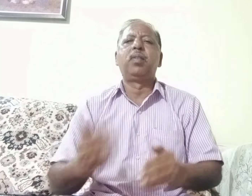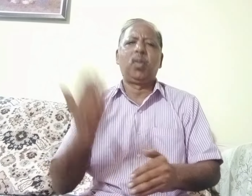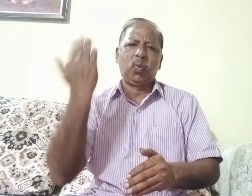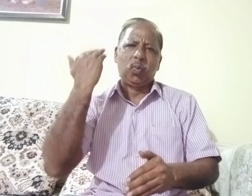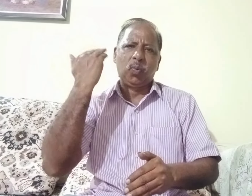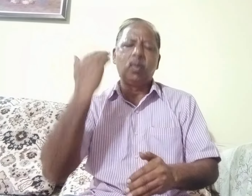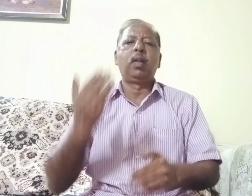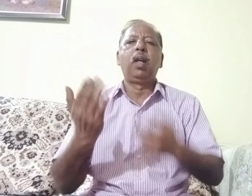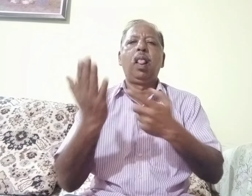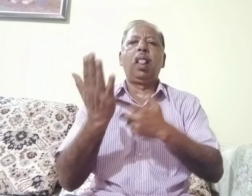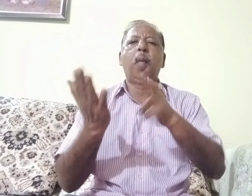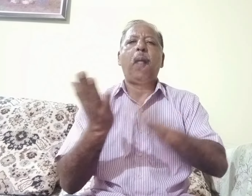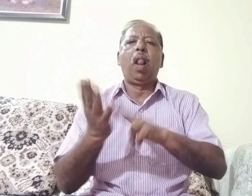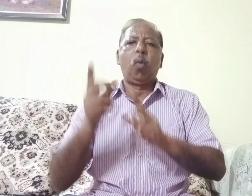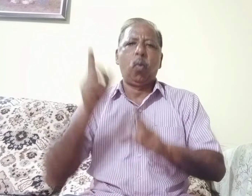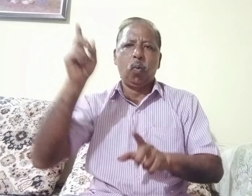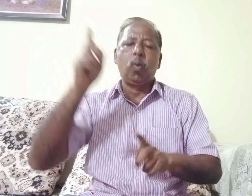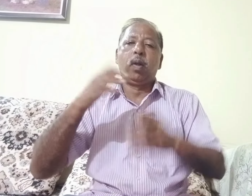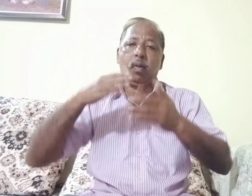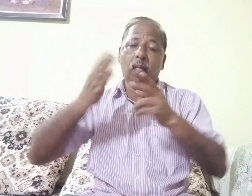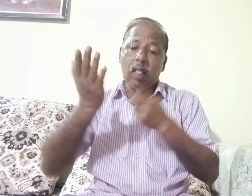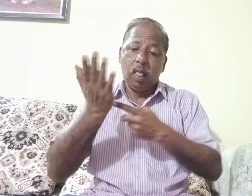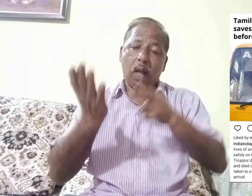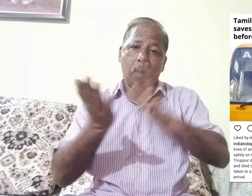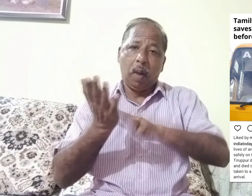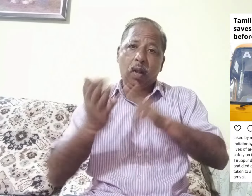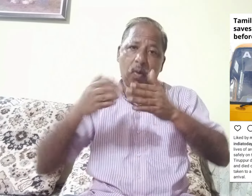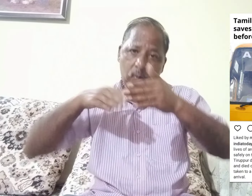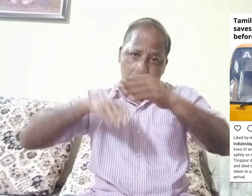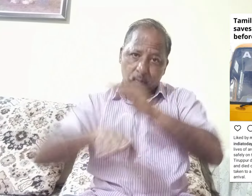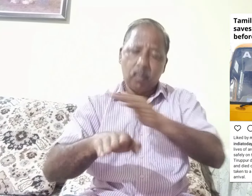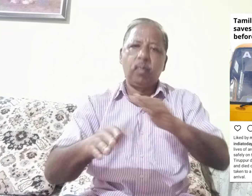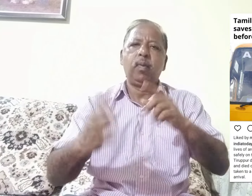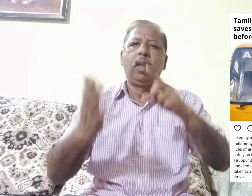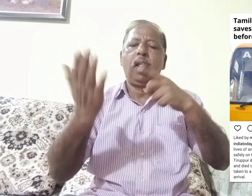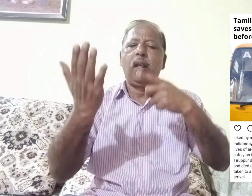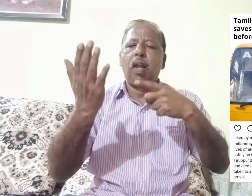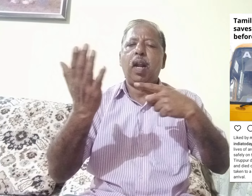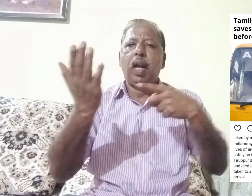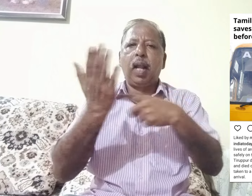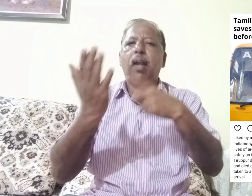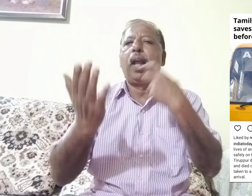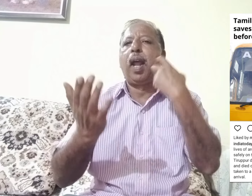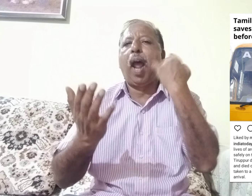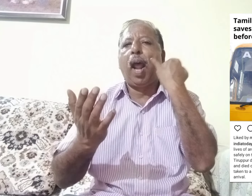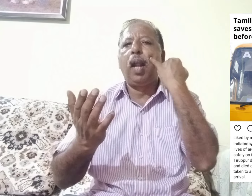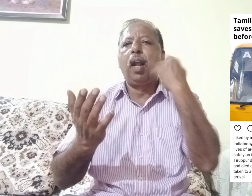I have to like it, I have to do things to decorate yes put that in close then